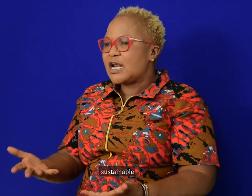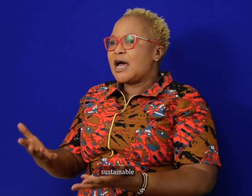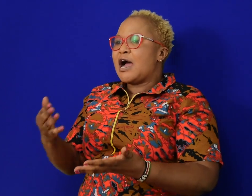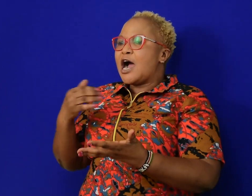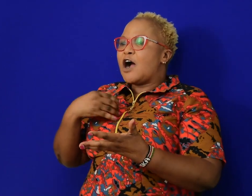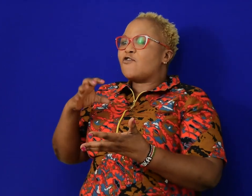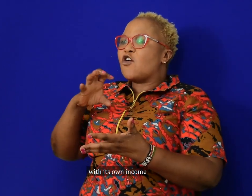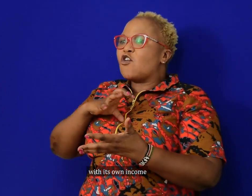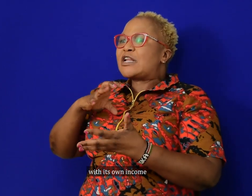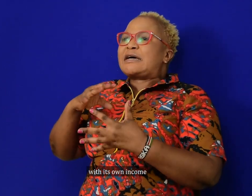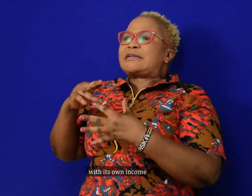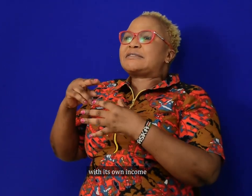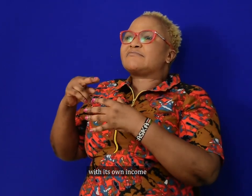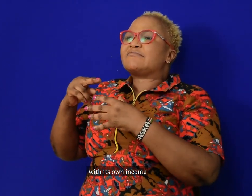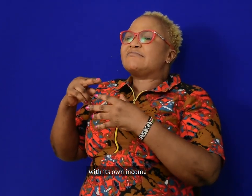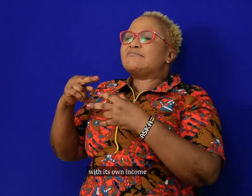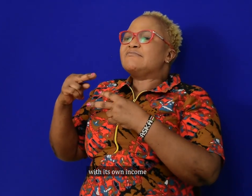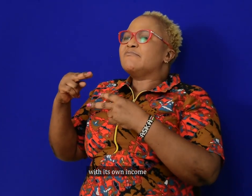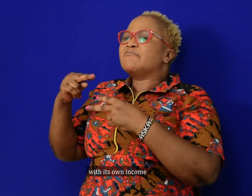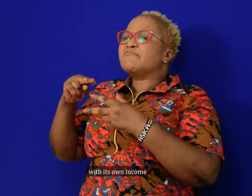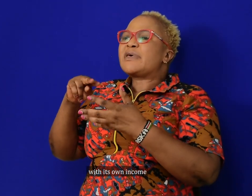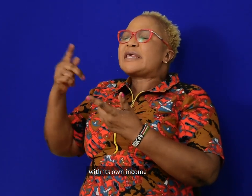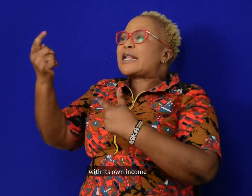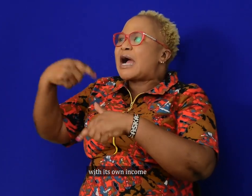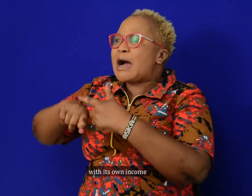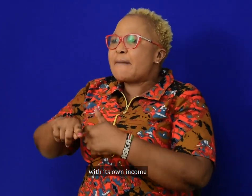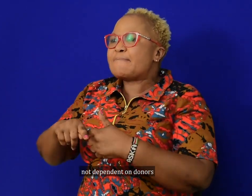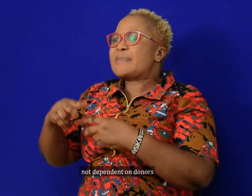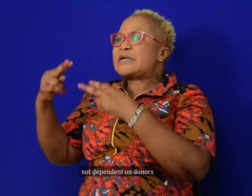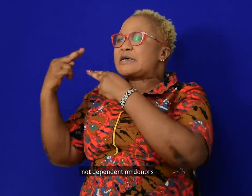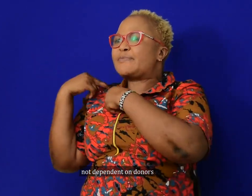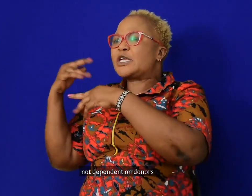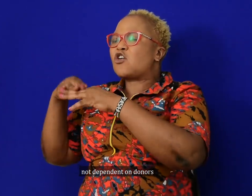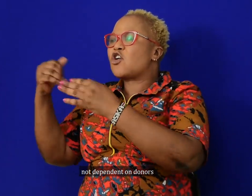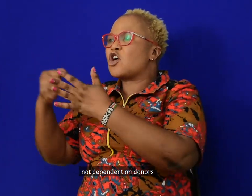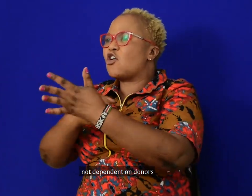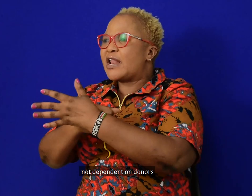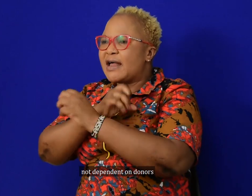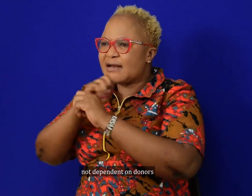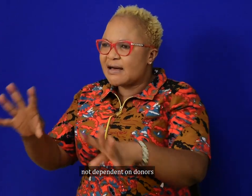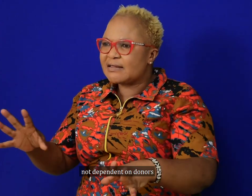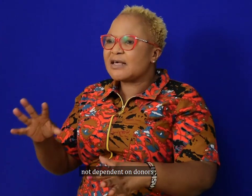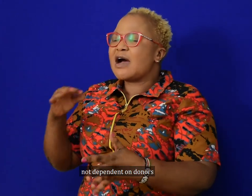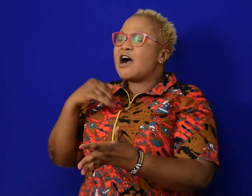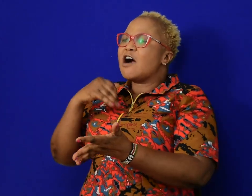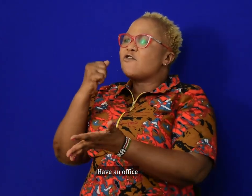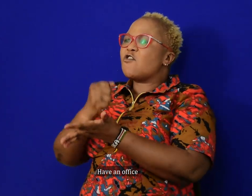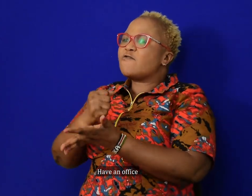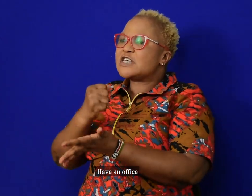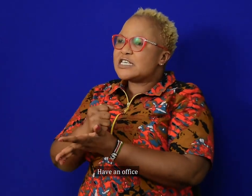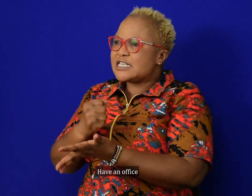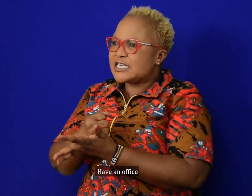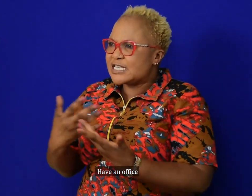having its own revenue, not dependent on donors, having an office.